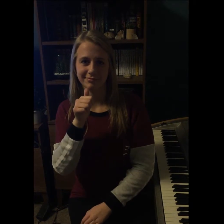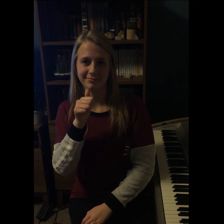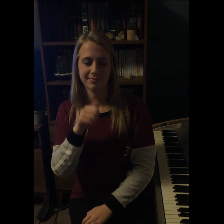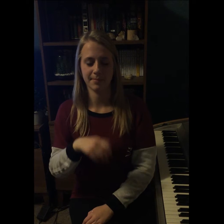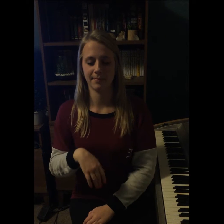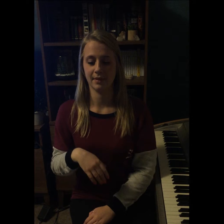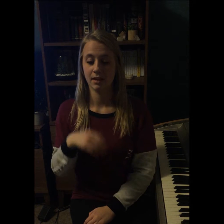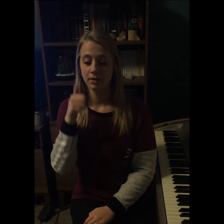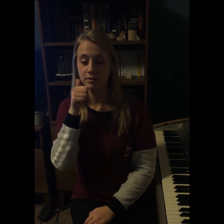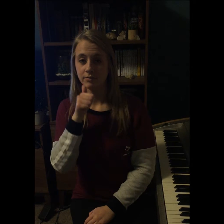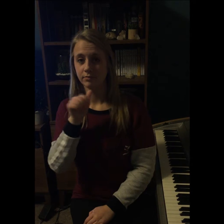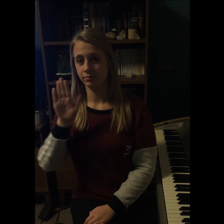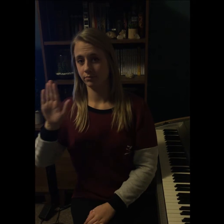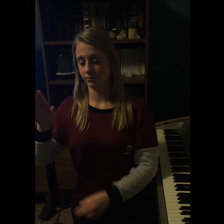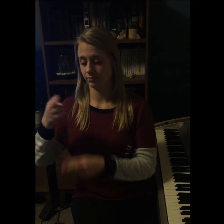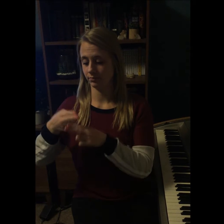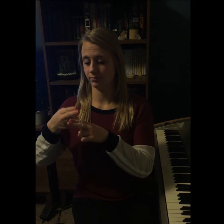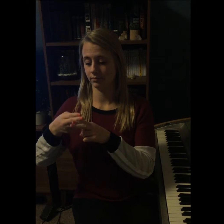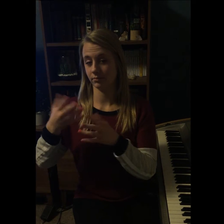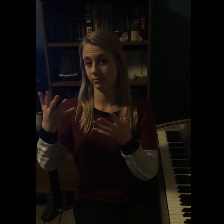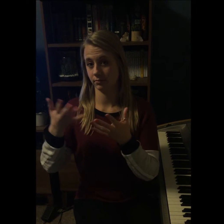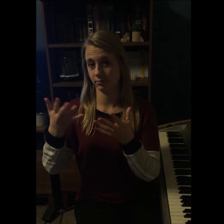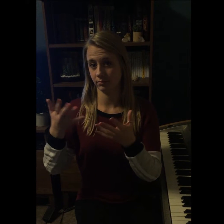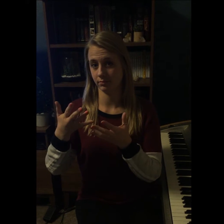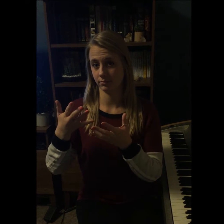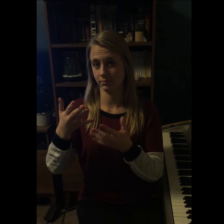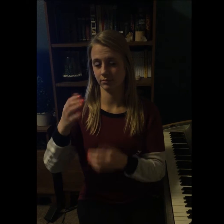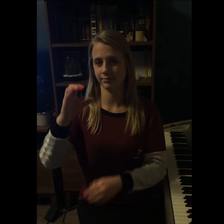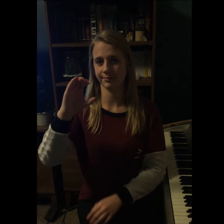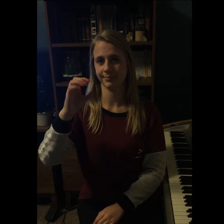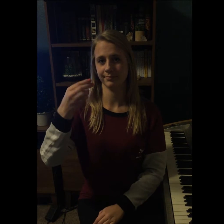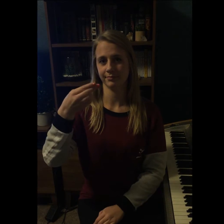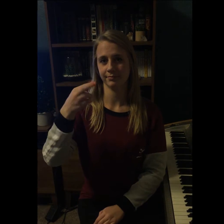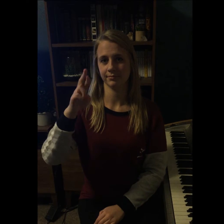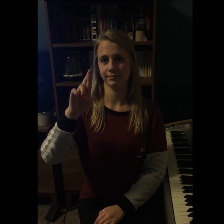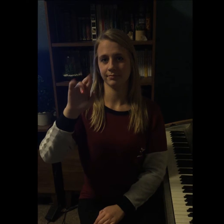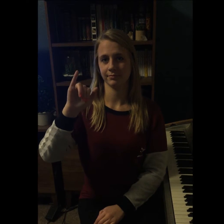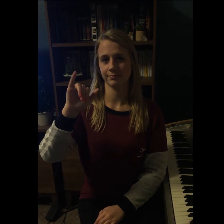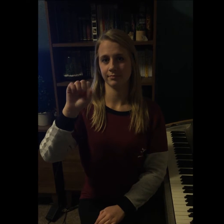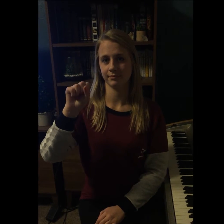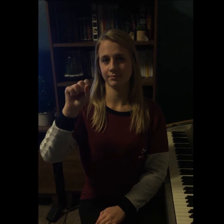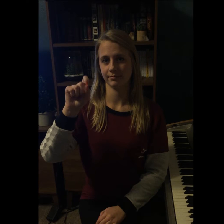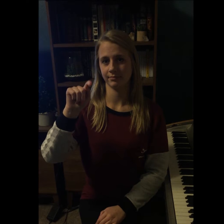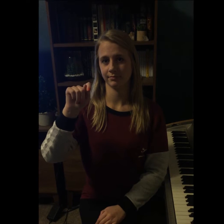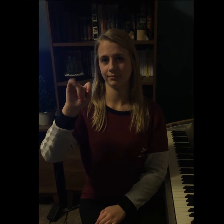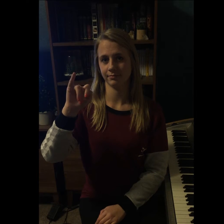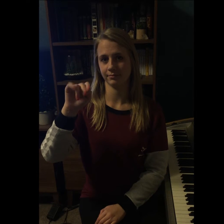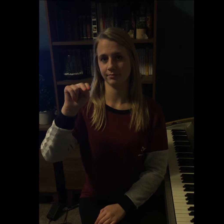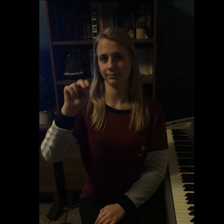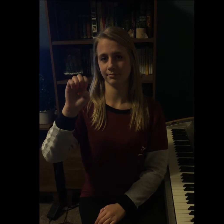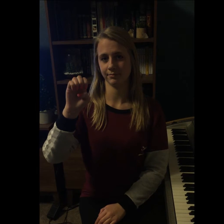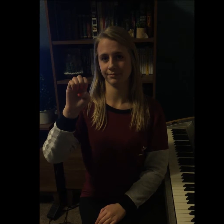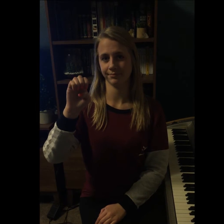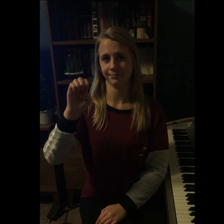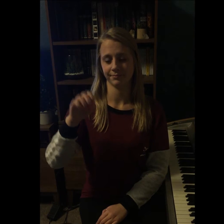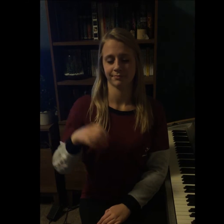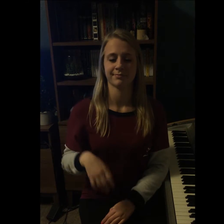That voice which calls to me And speaks my name